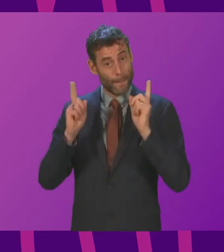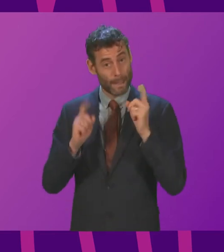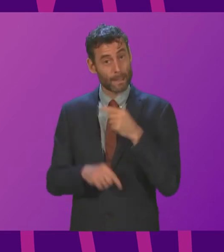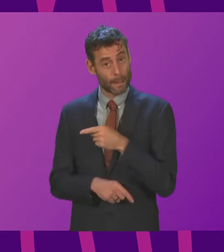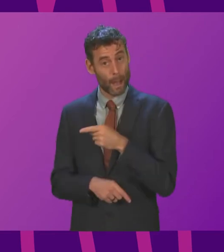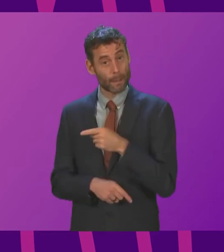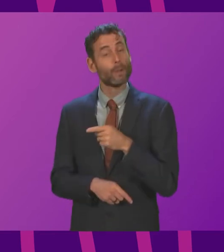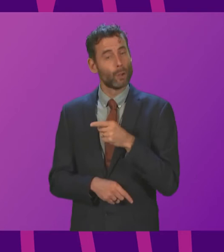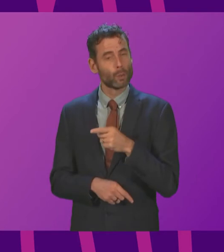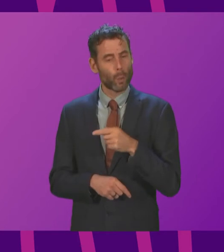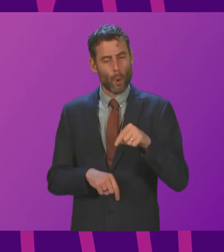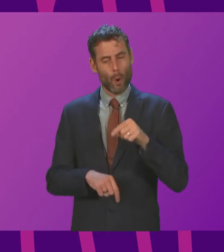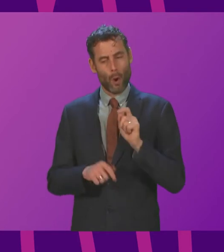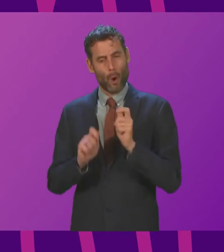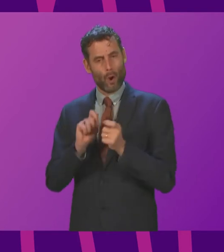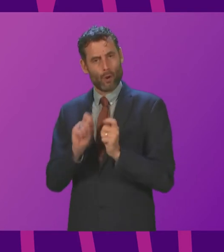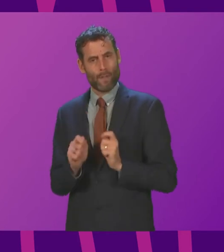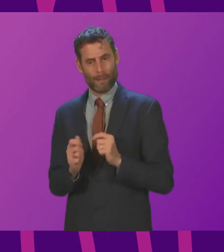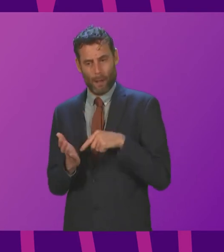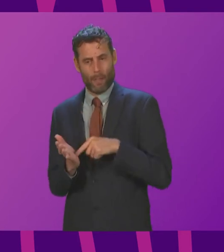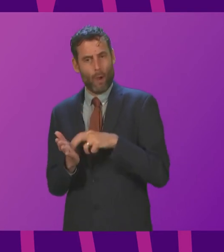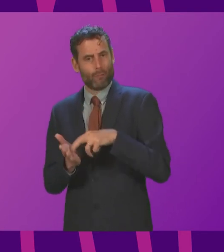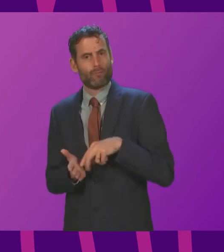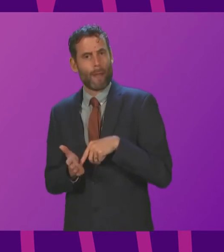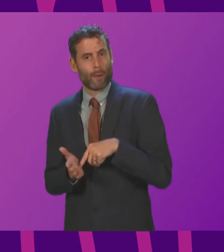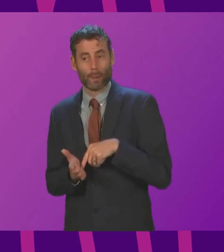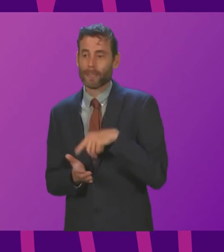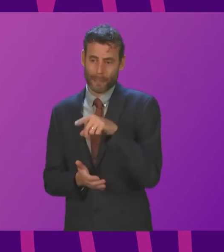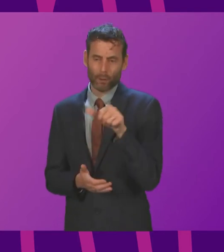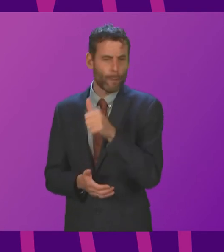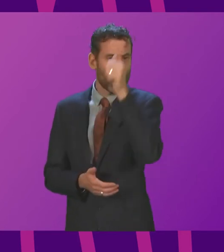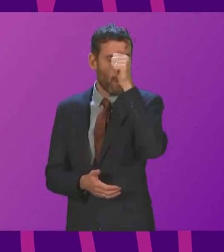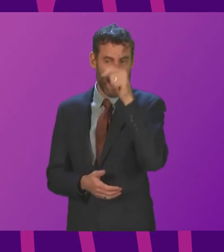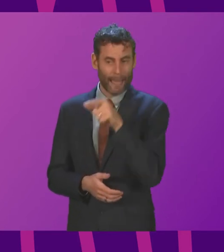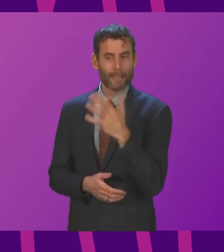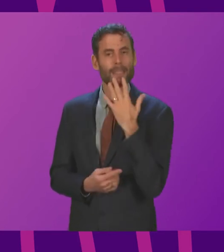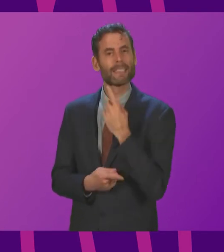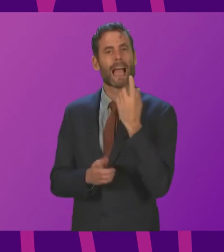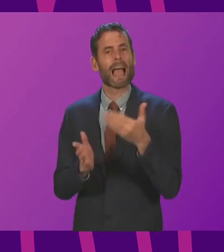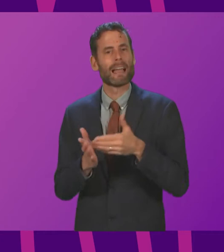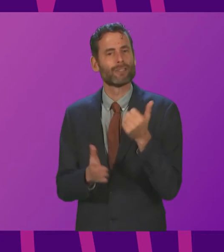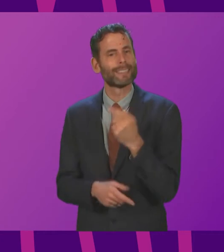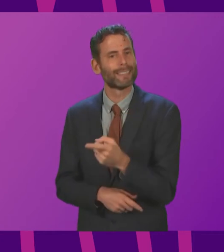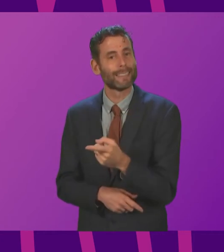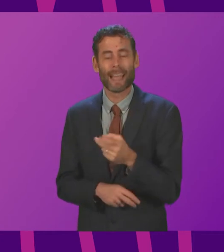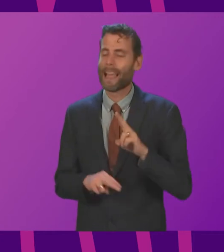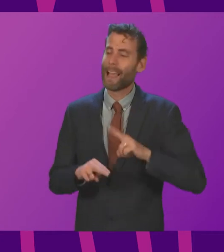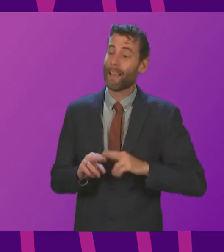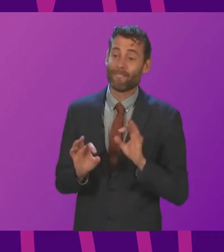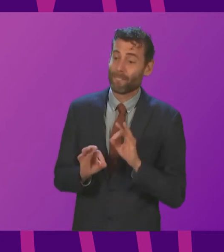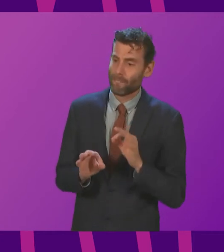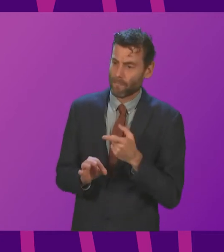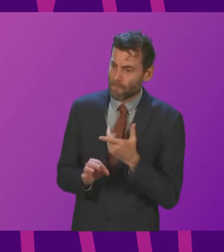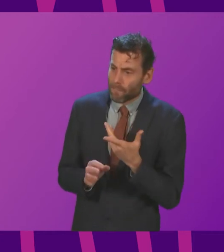that you are aware of to correct the record on this matter now that he must surely be aware of the error that it made and if not given how long the